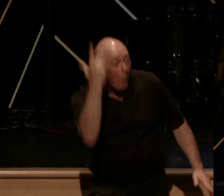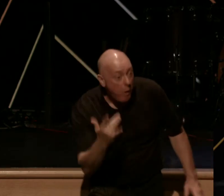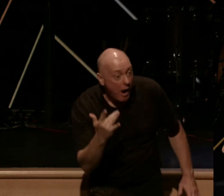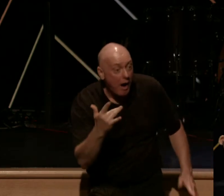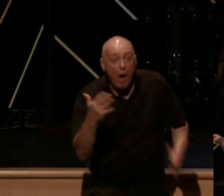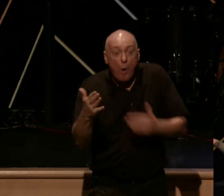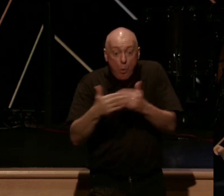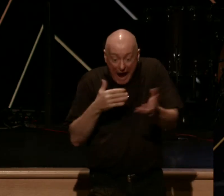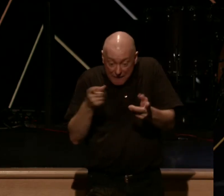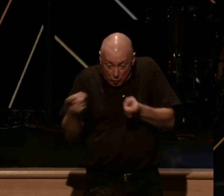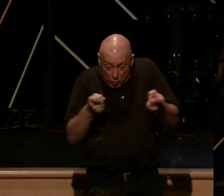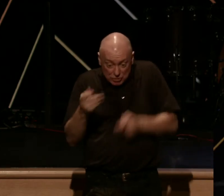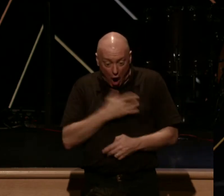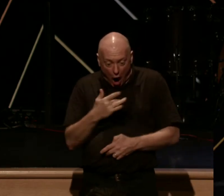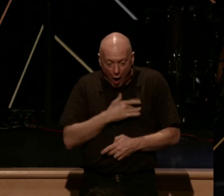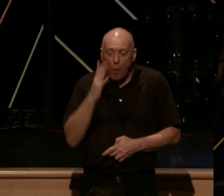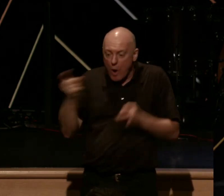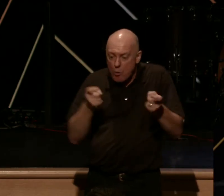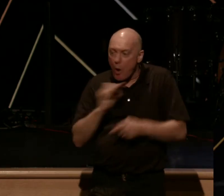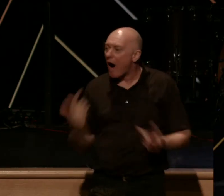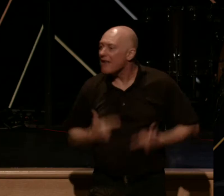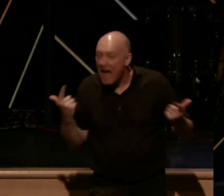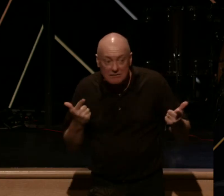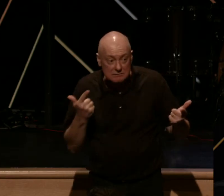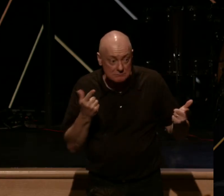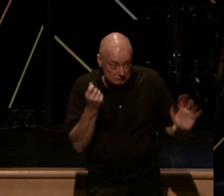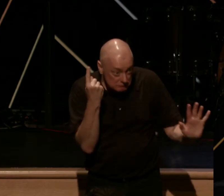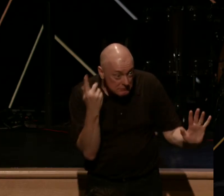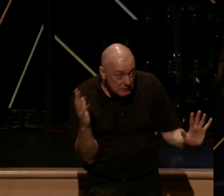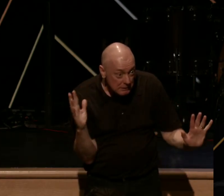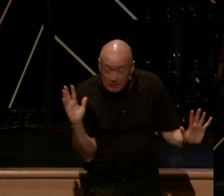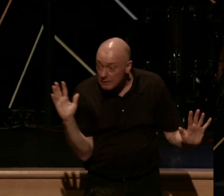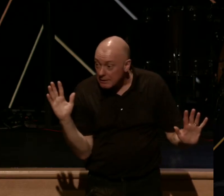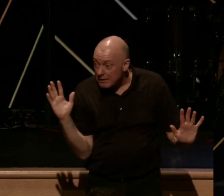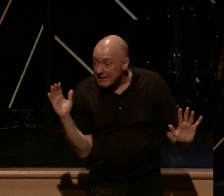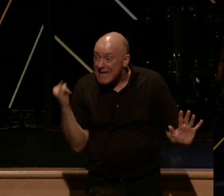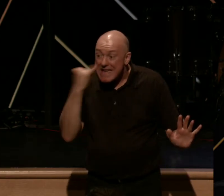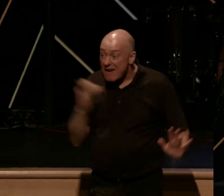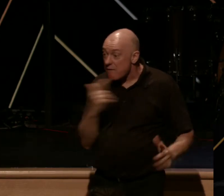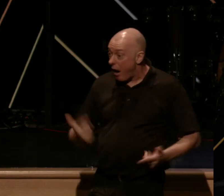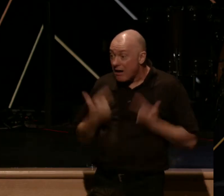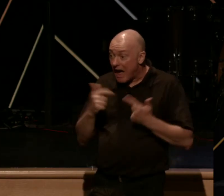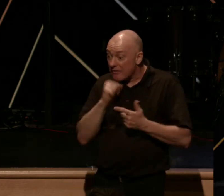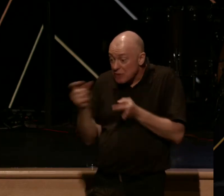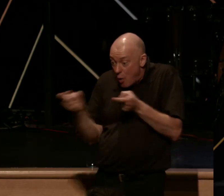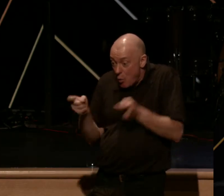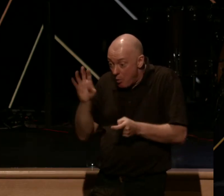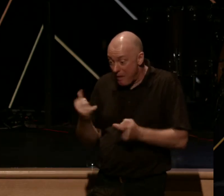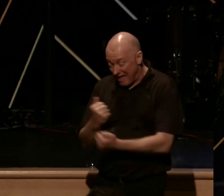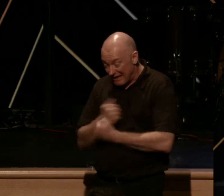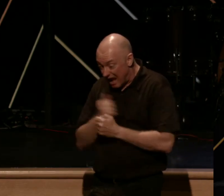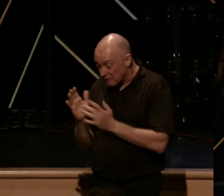ruling our hearts will rule our lives. And if our lives are not being ruled by the love of Jesus Christ,